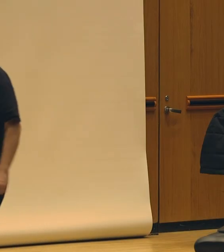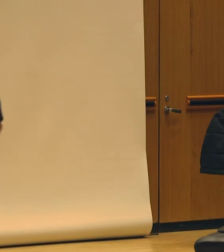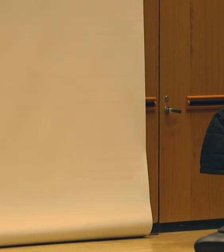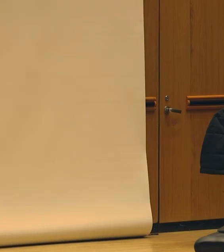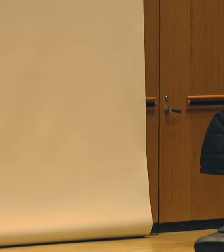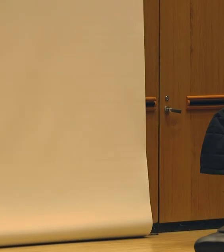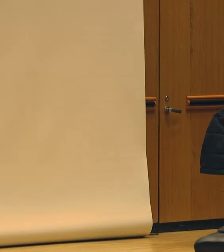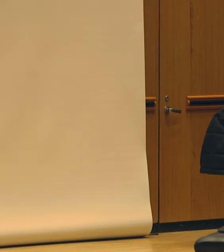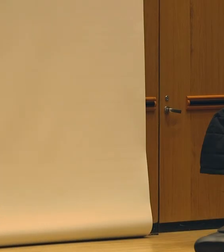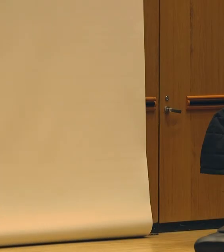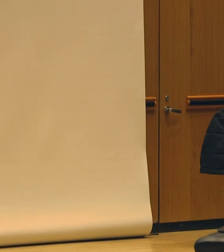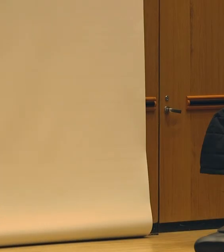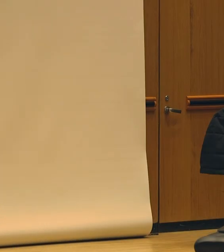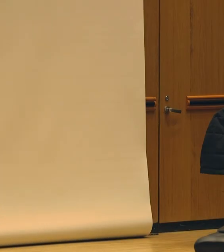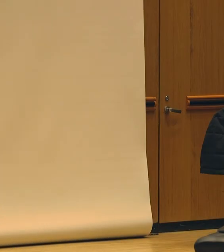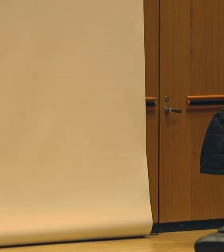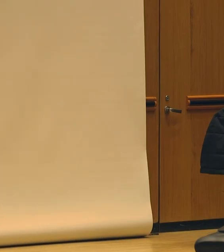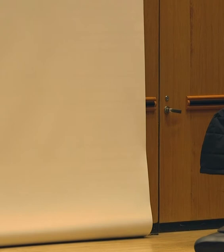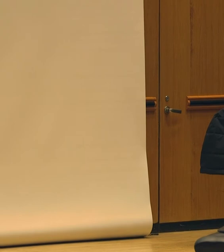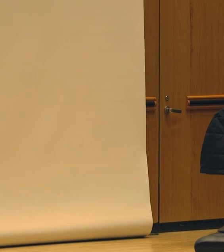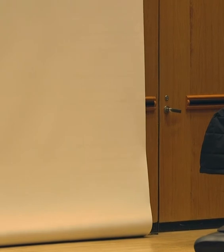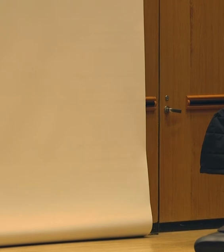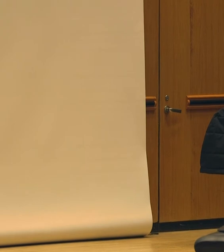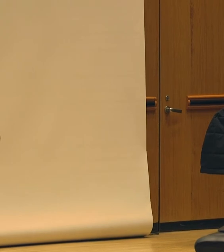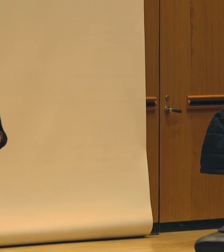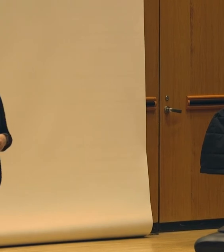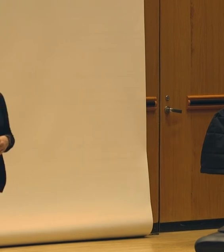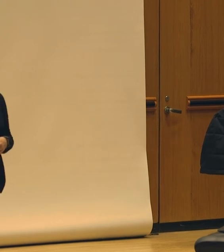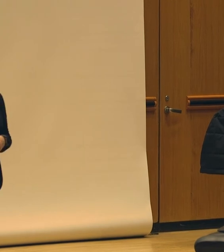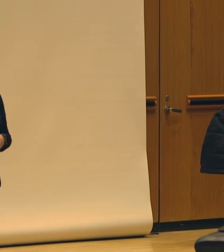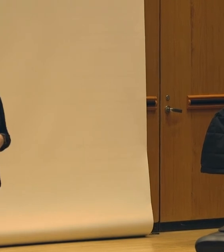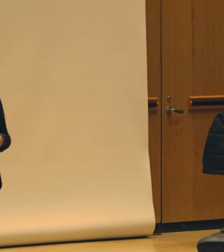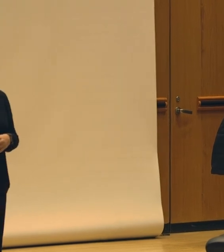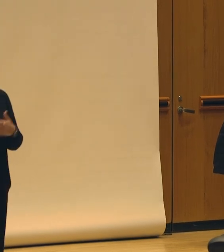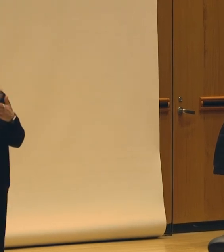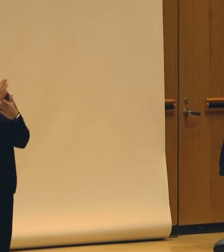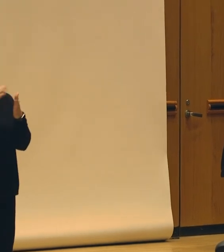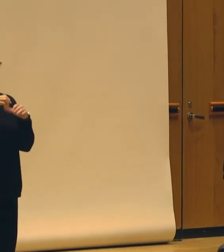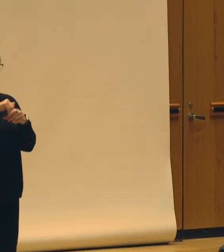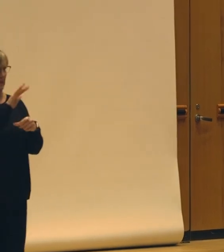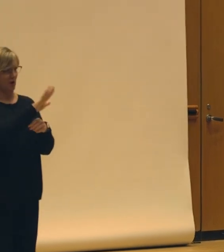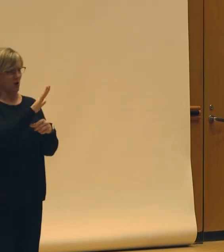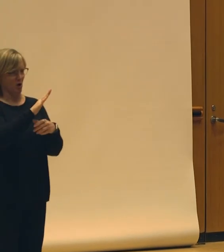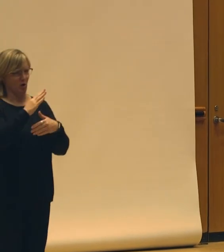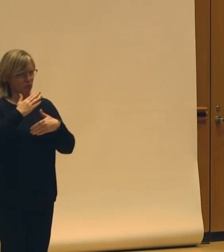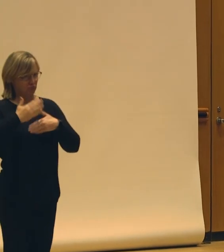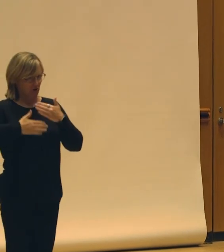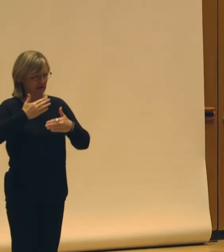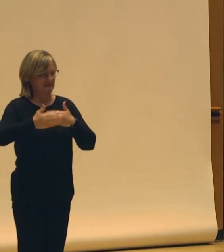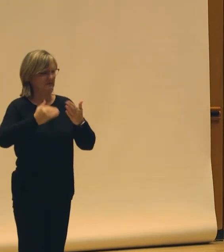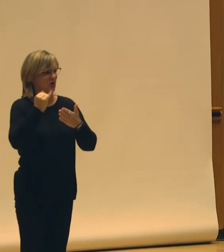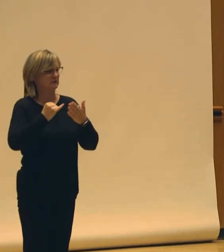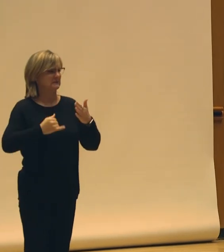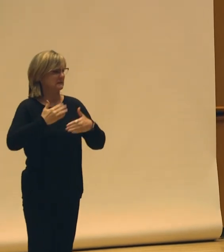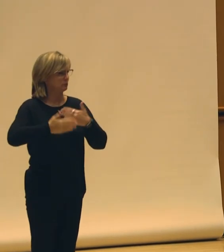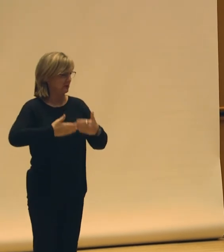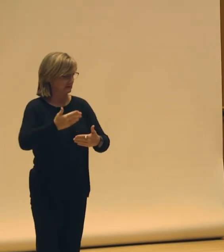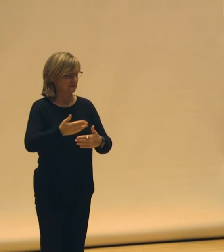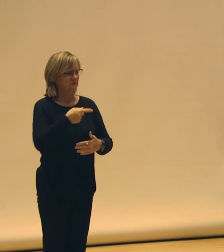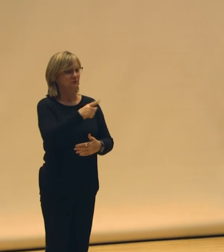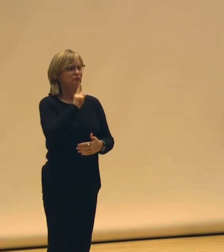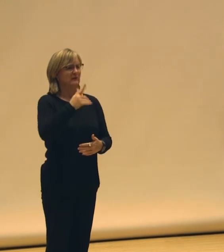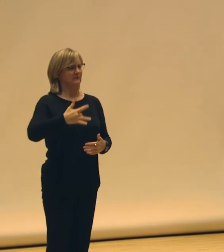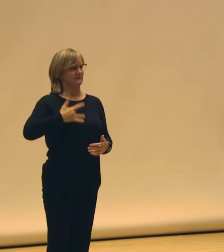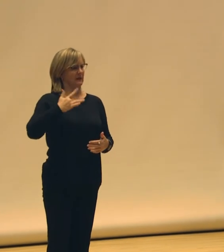Our friend Caitlin was sharing that in her artistic process. She's